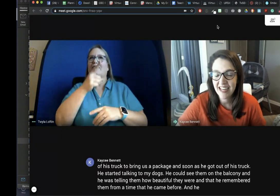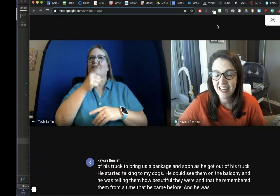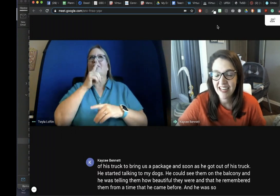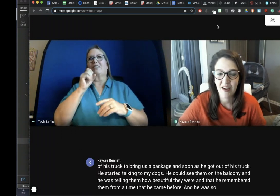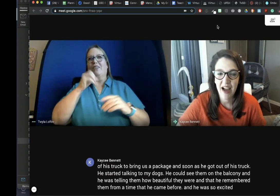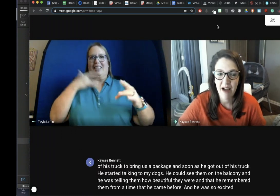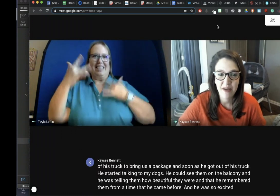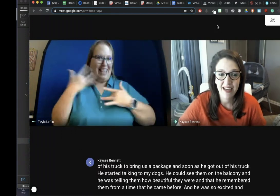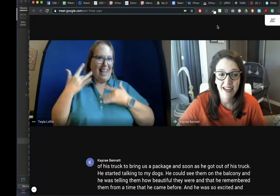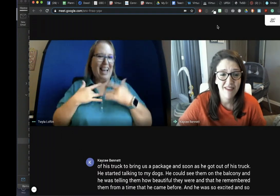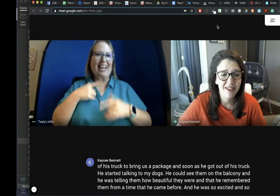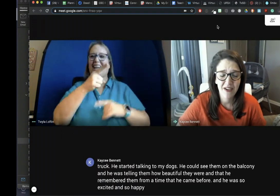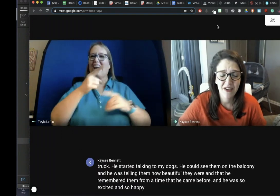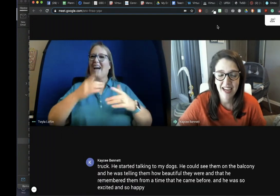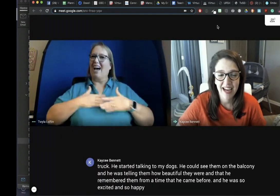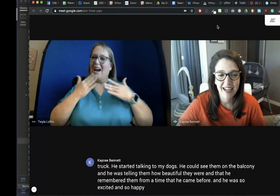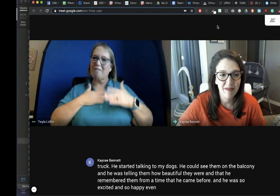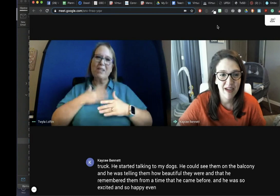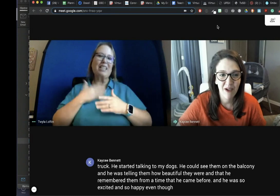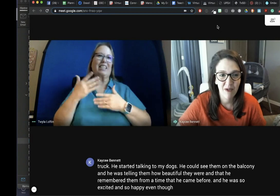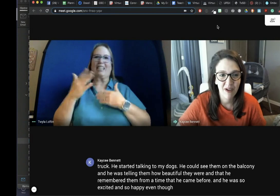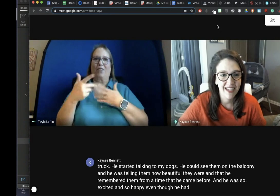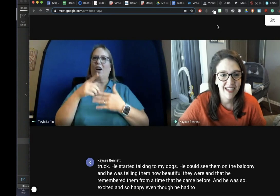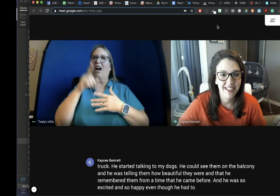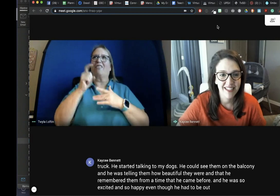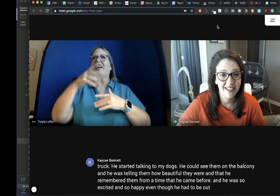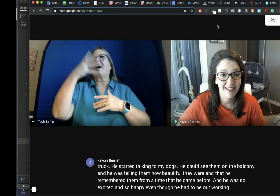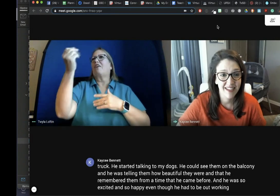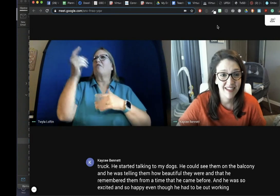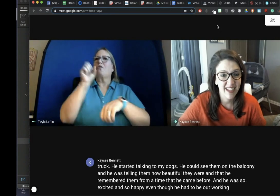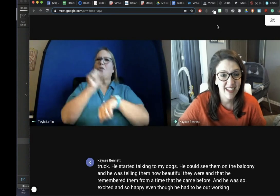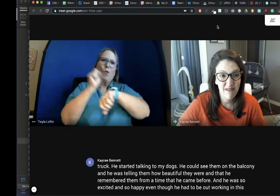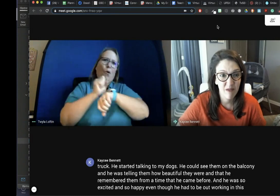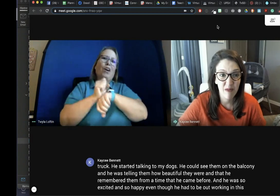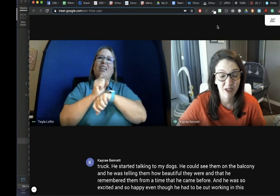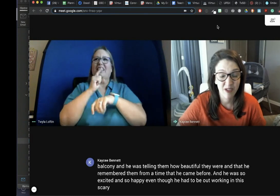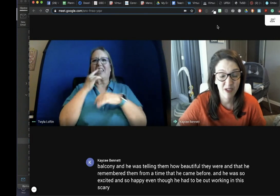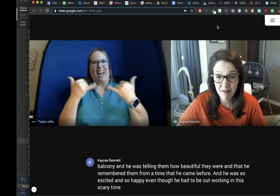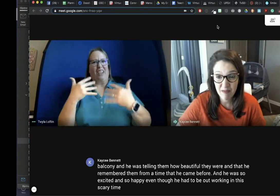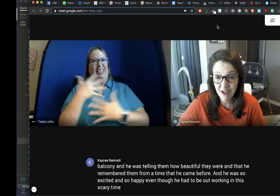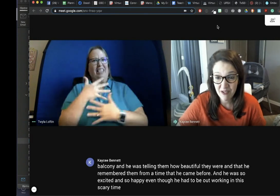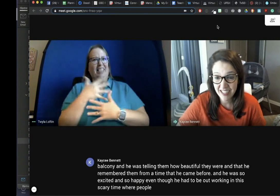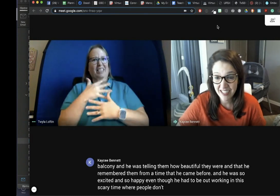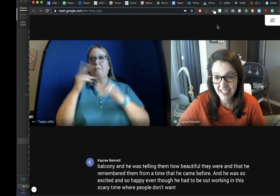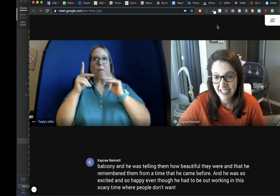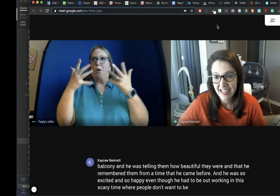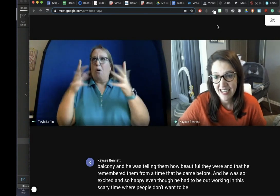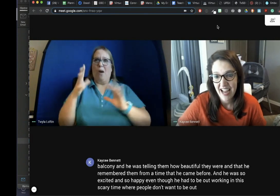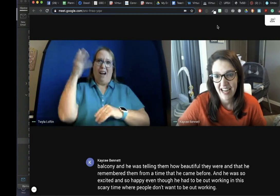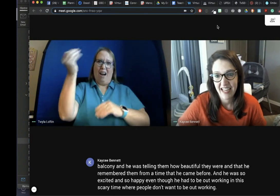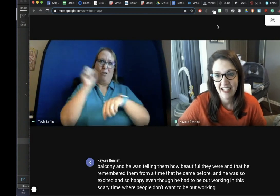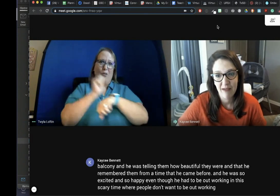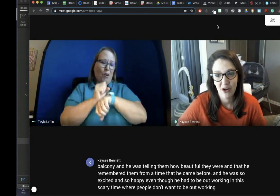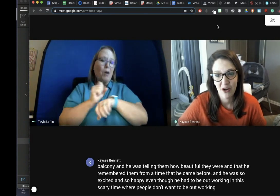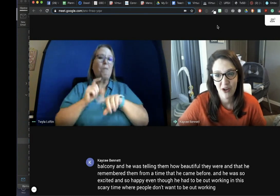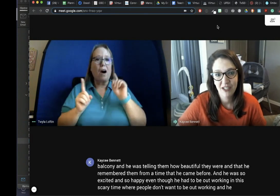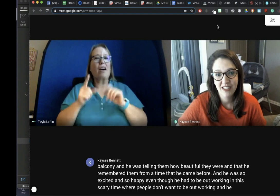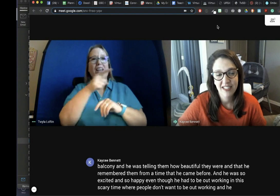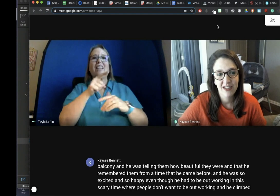and so happy, even though he had to be out working in this scary time where people don't want to be out working. And he climbed all the stairs